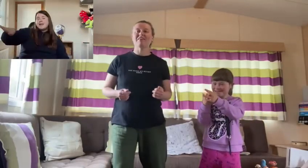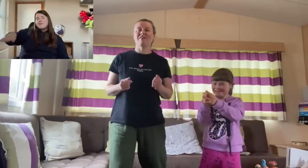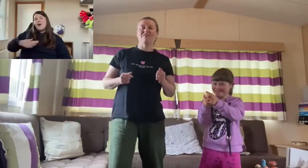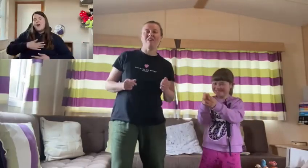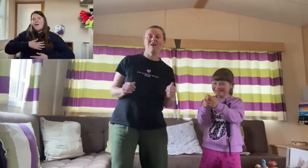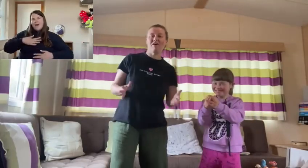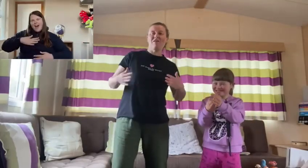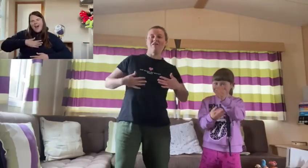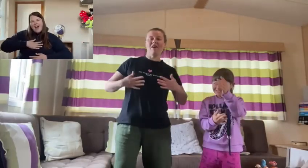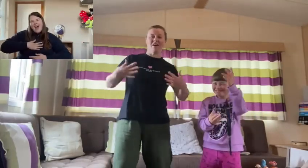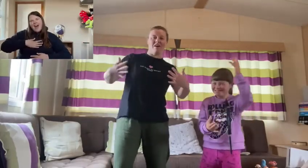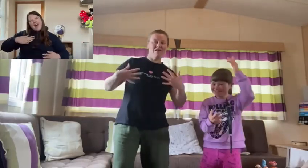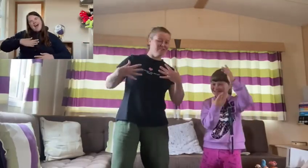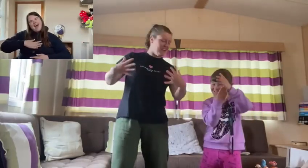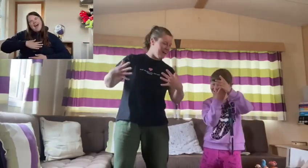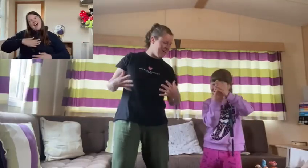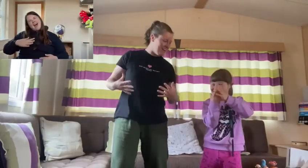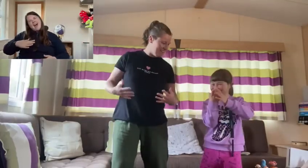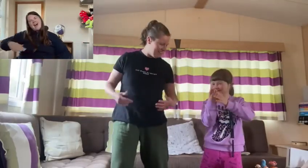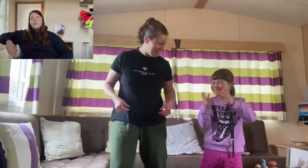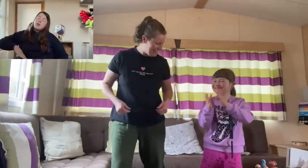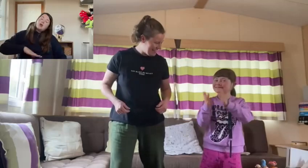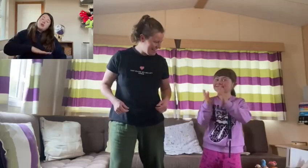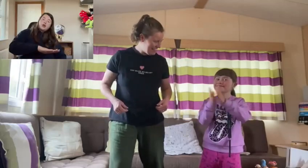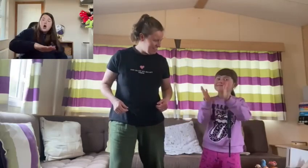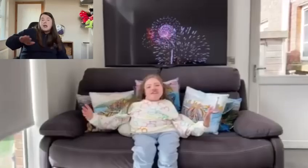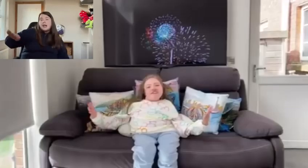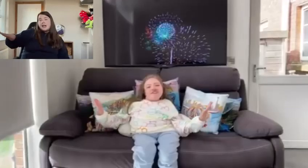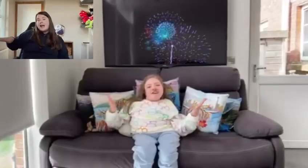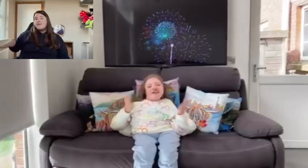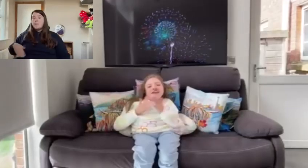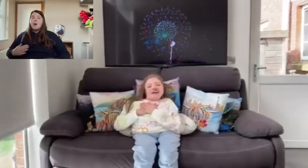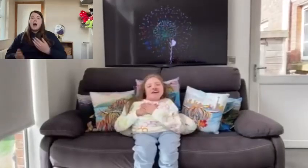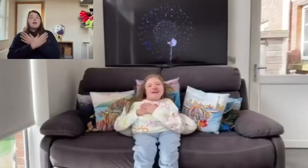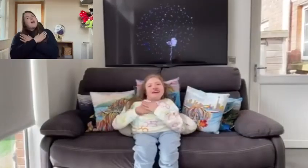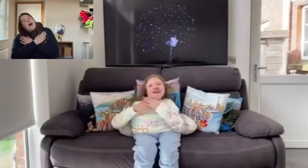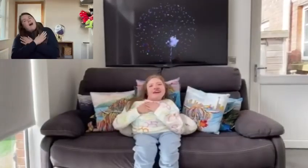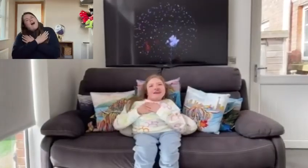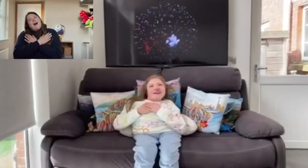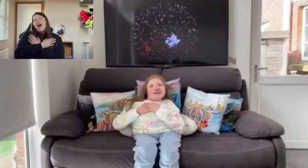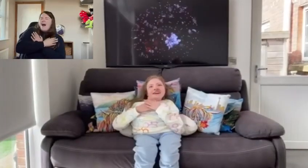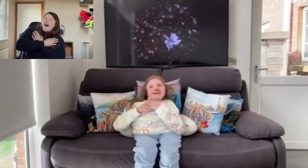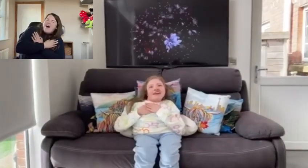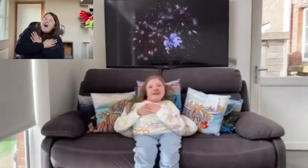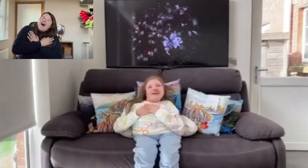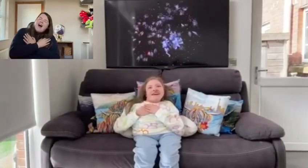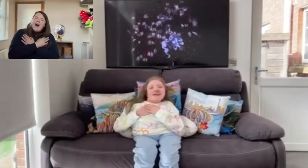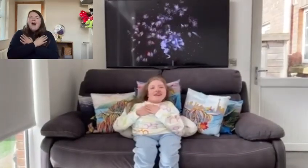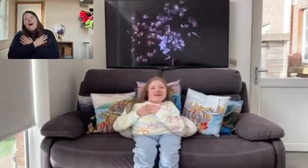make em go ah, ah, ah, you're gonna leave em all in awe.